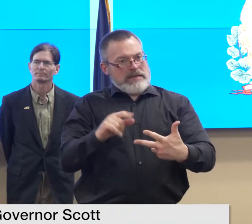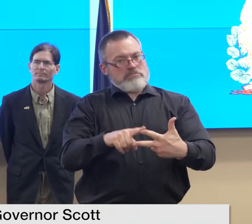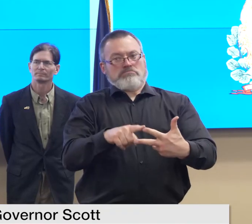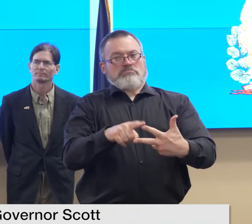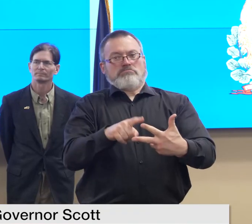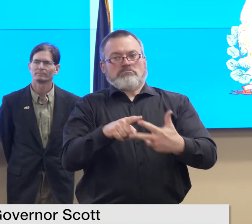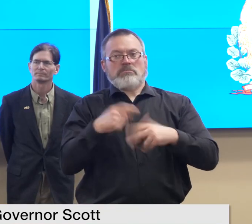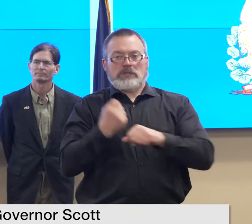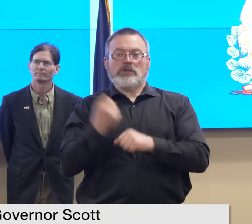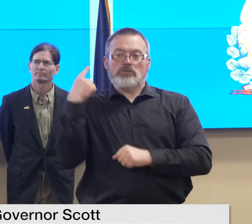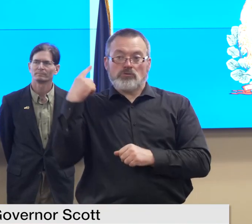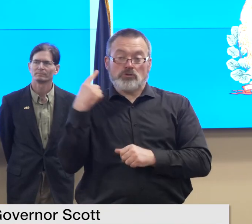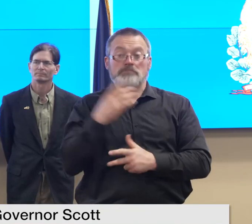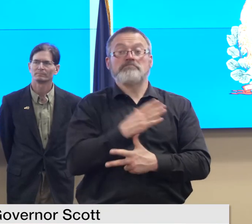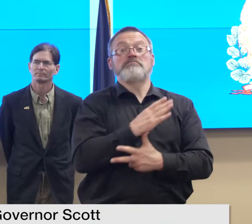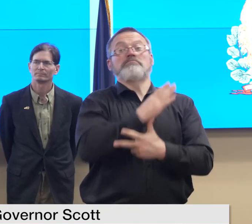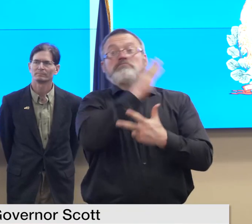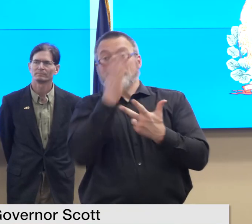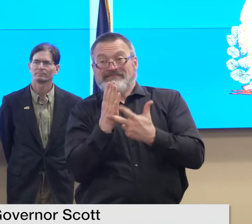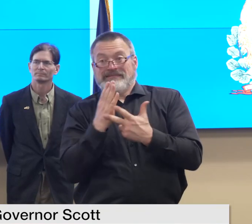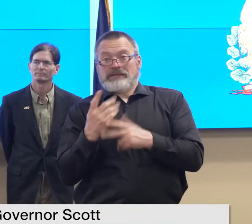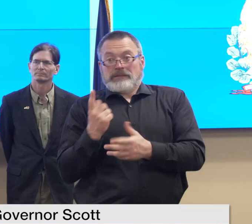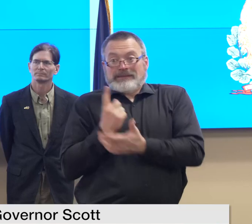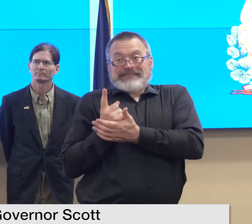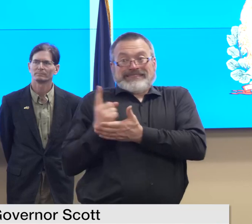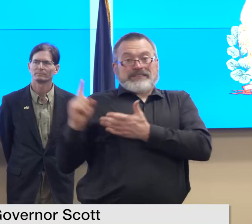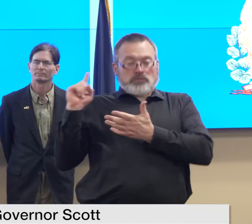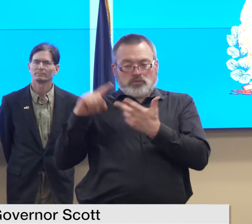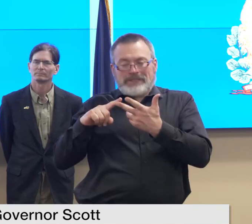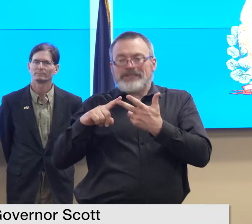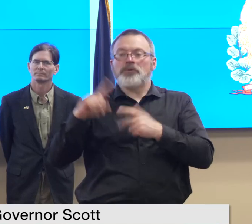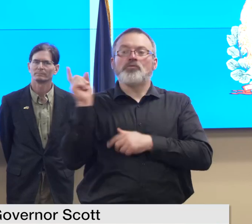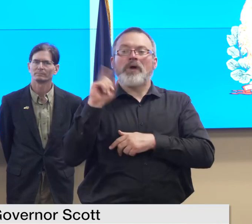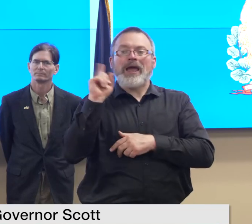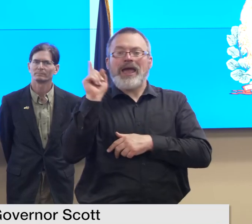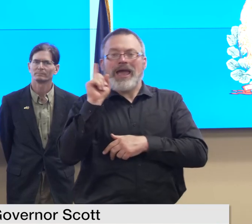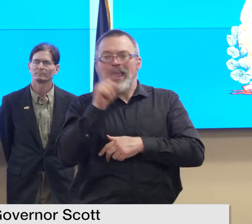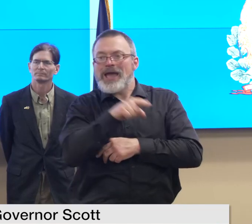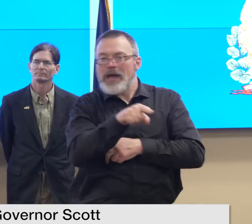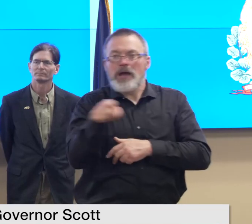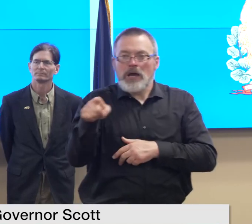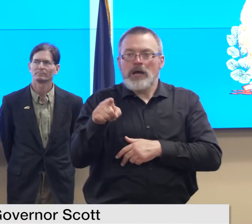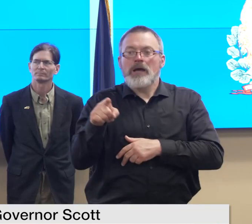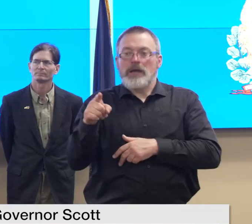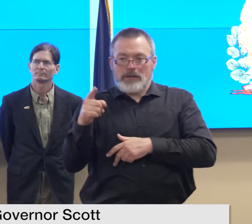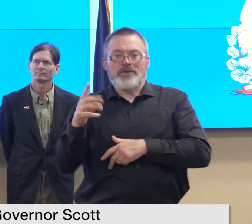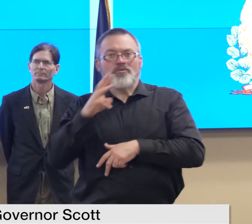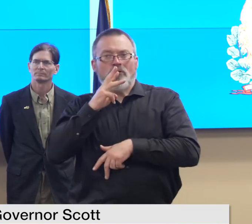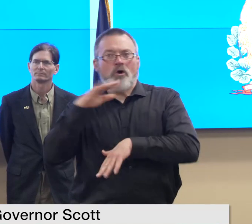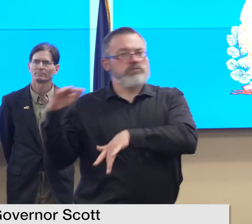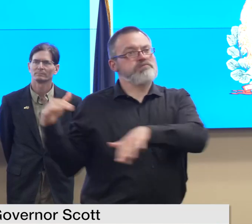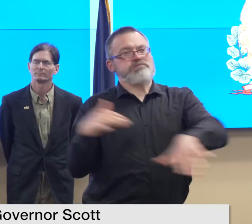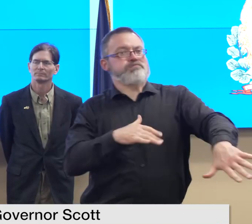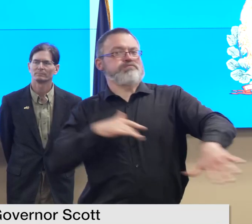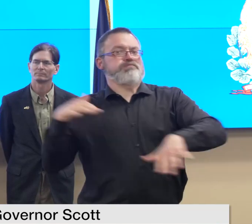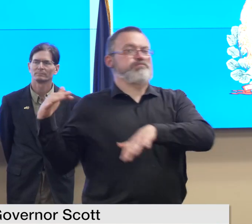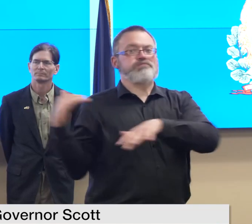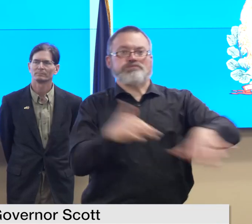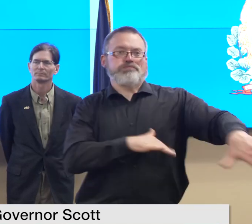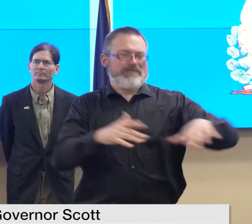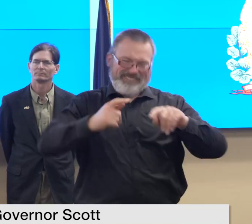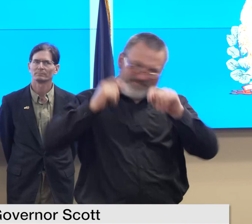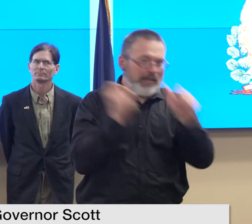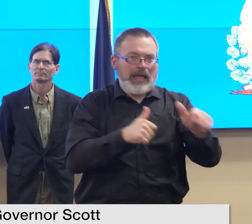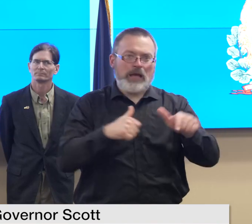depending on the community you were in had a tremendous amount of rushing water uh a high velocity